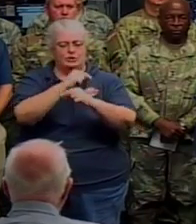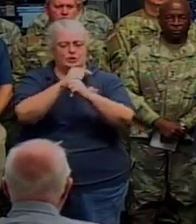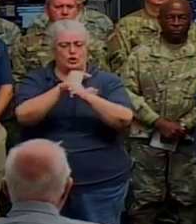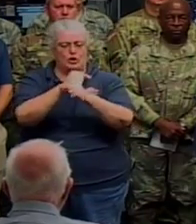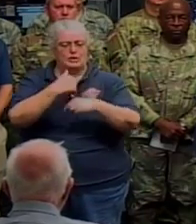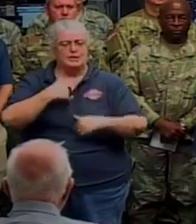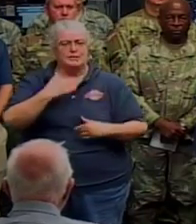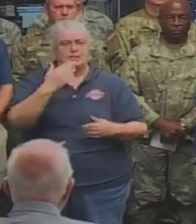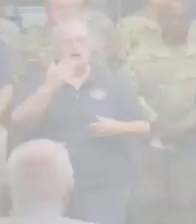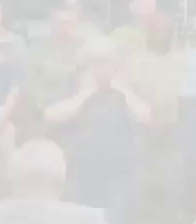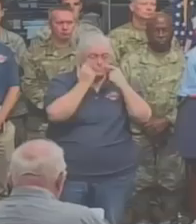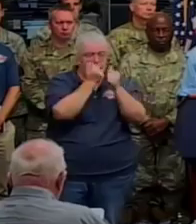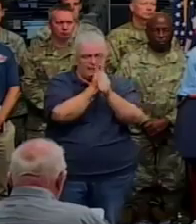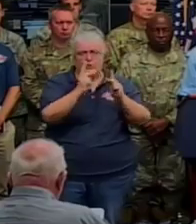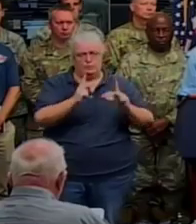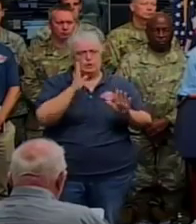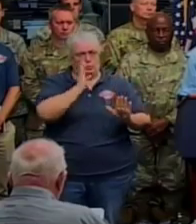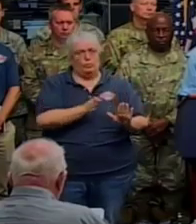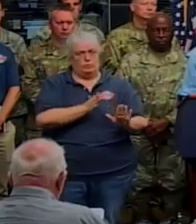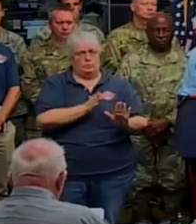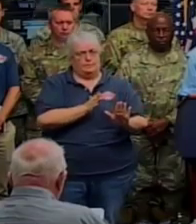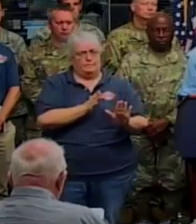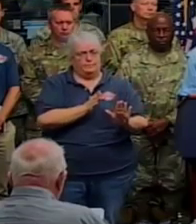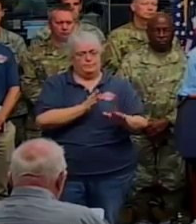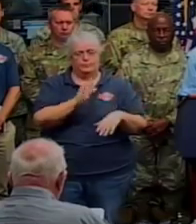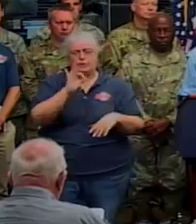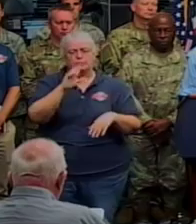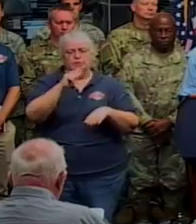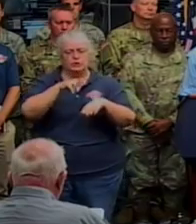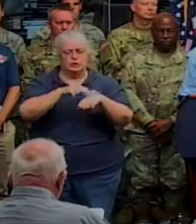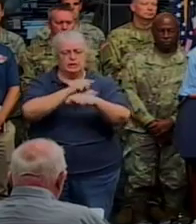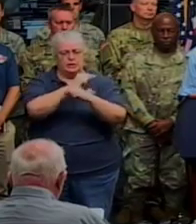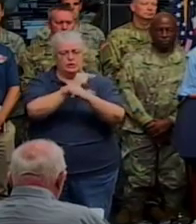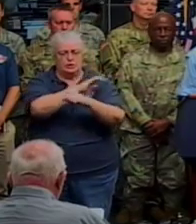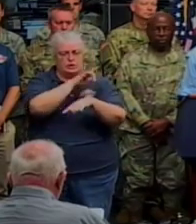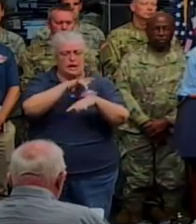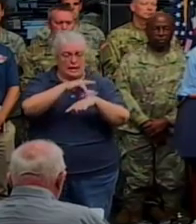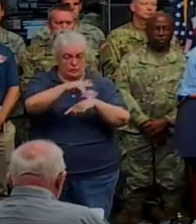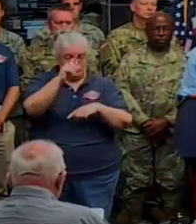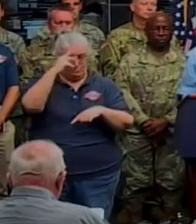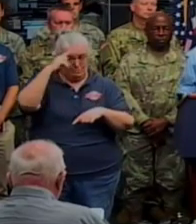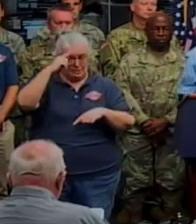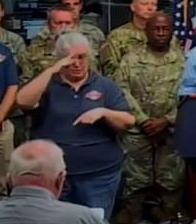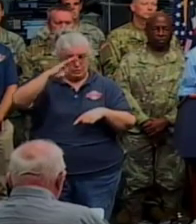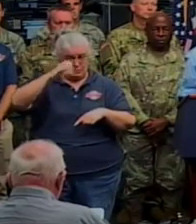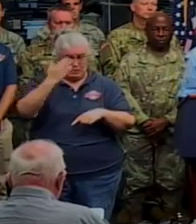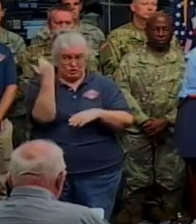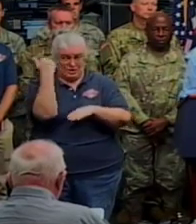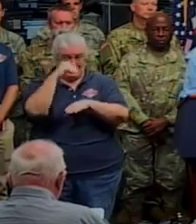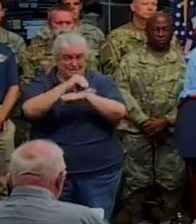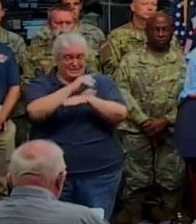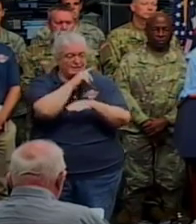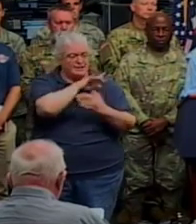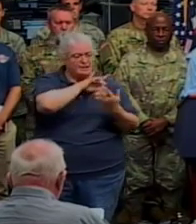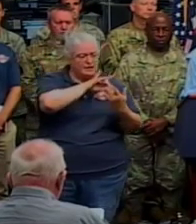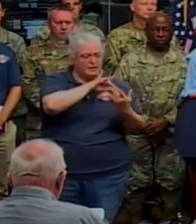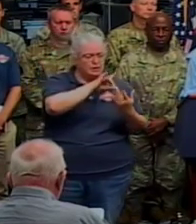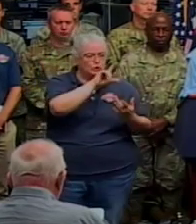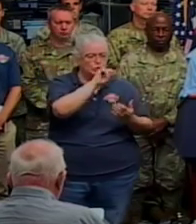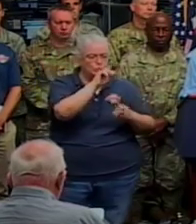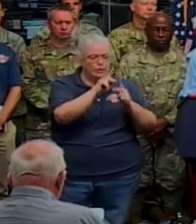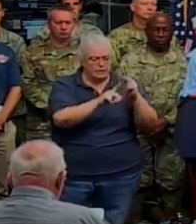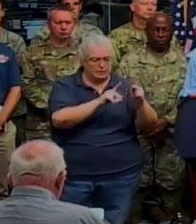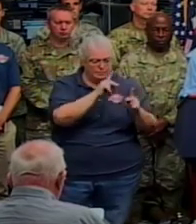from nine other states. The Florida National Guard got down to Mexico Beach last night and made contact with about 20 residents that